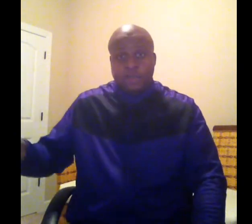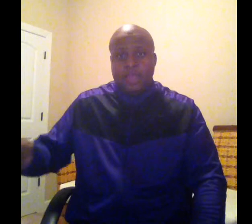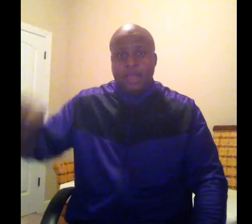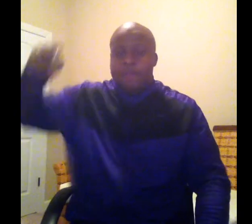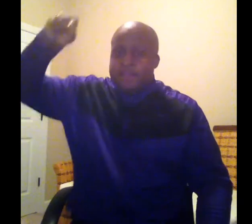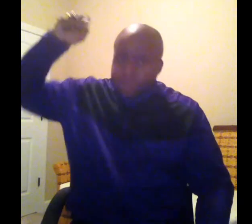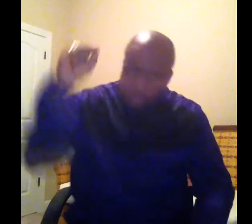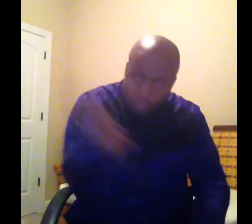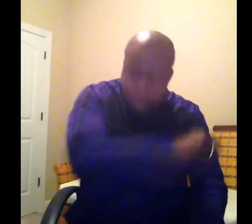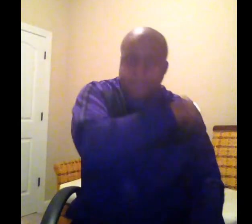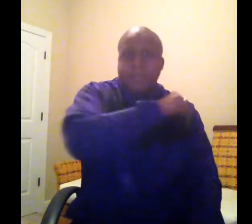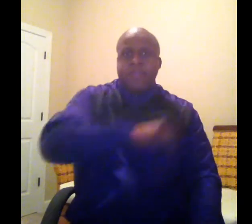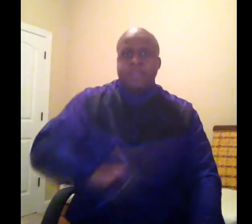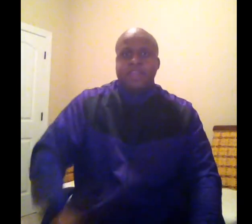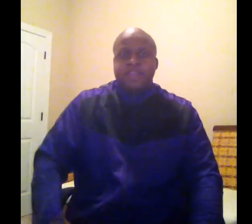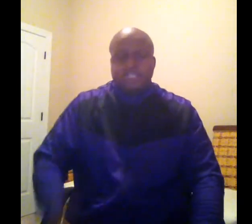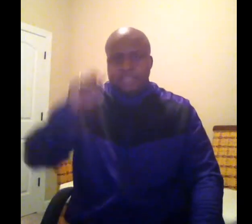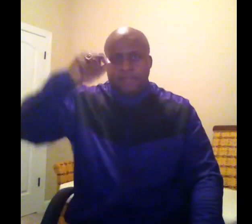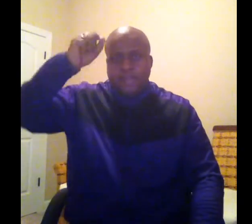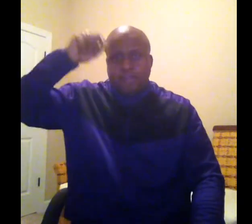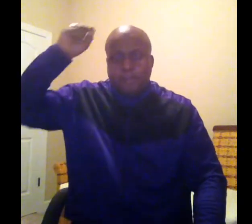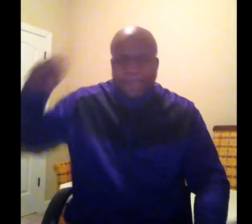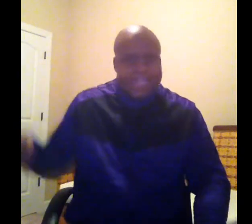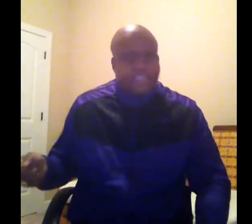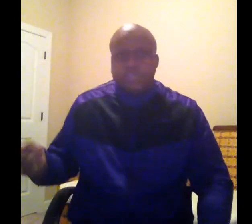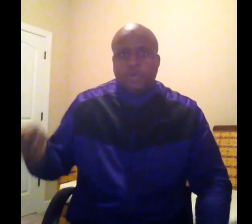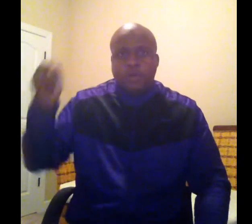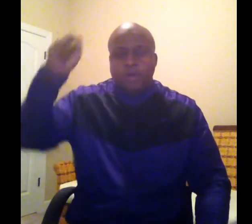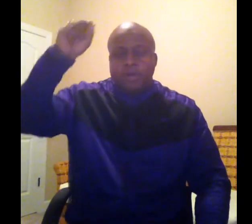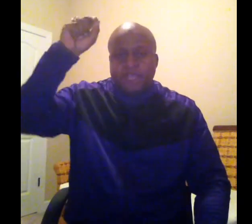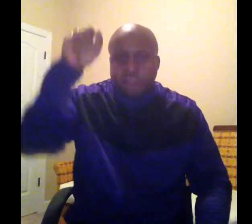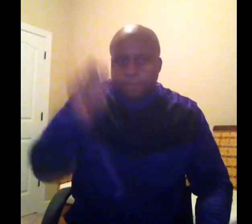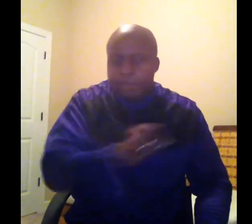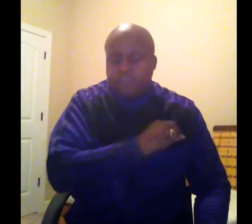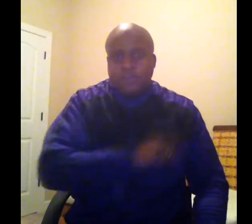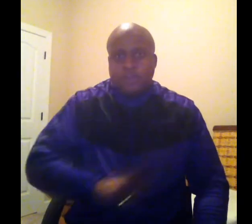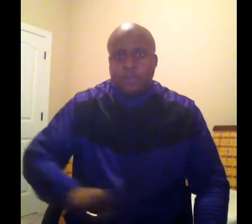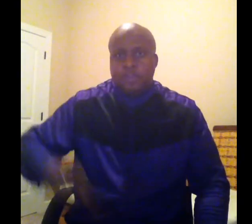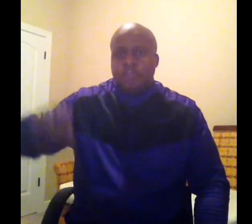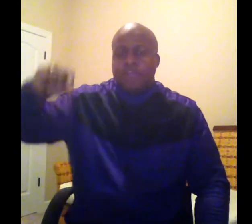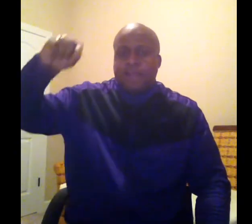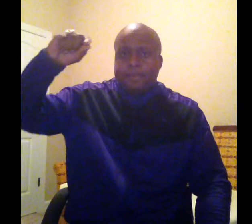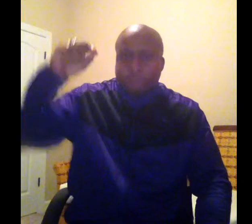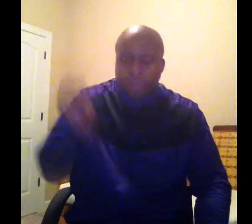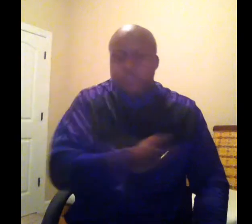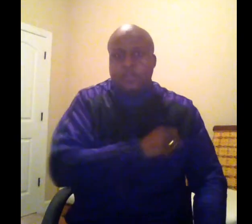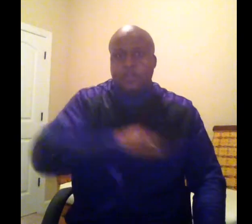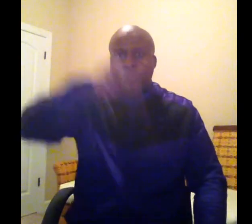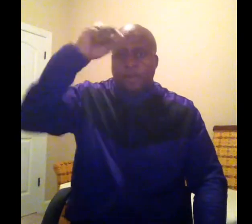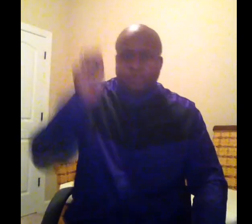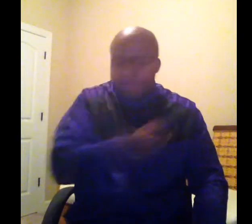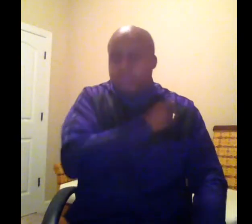health. The corner may seem like you're backed into a corner because of pressures on the job, pressures at work, pressures